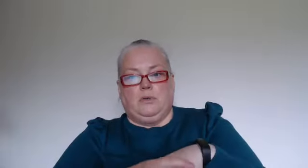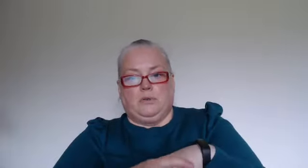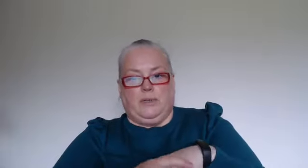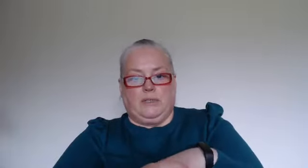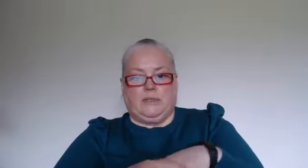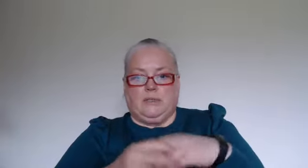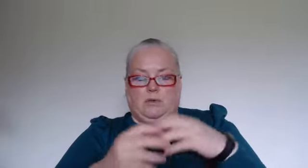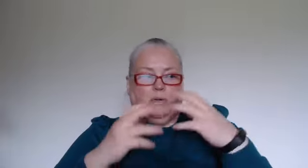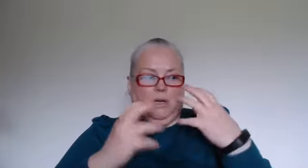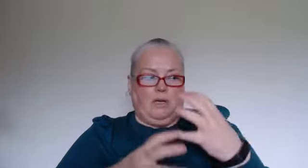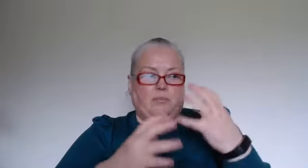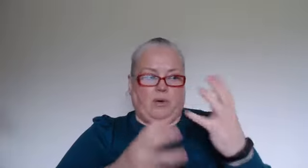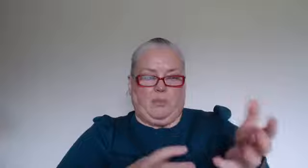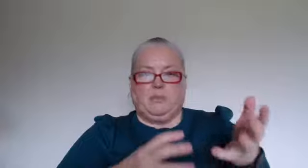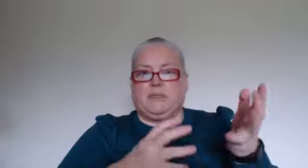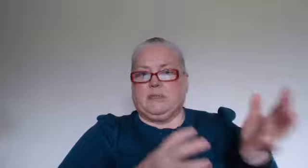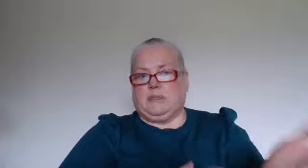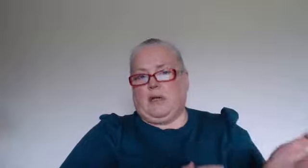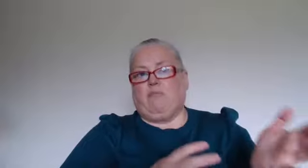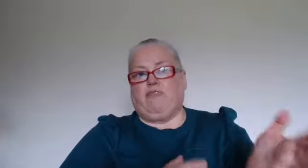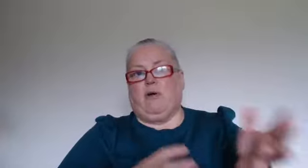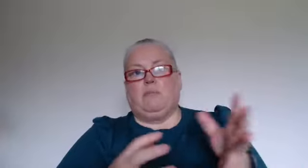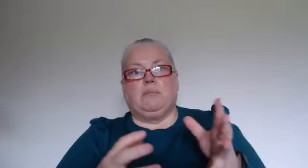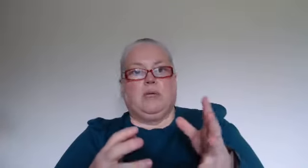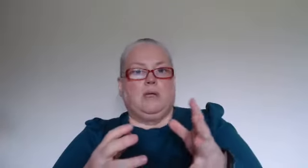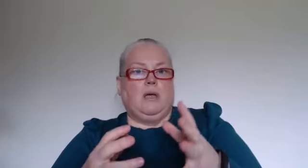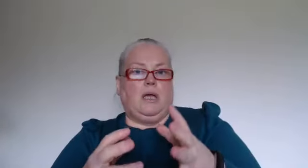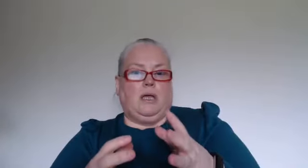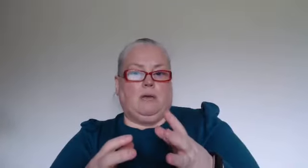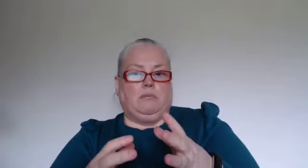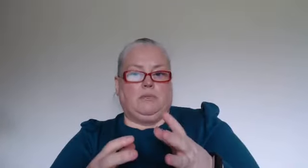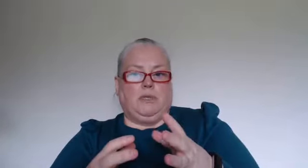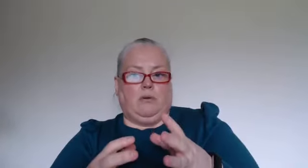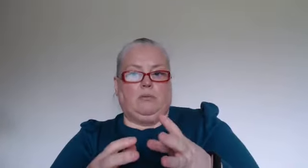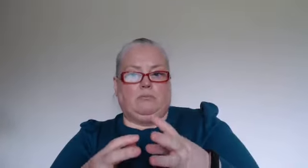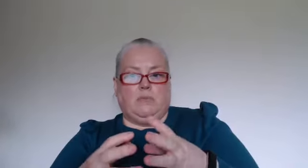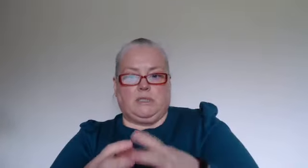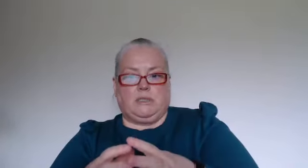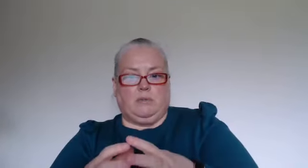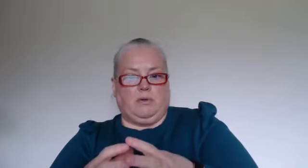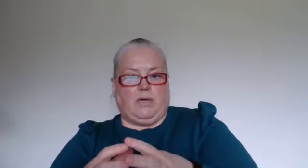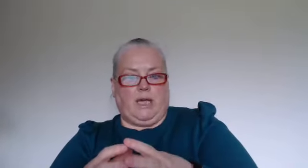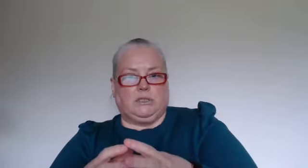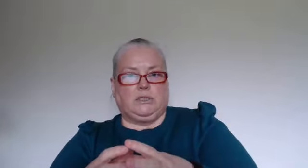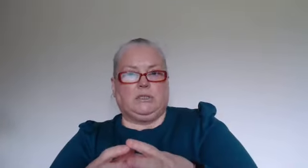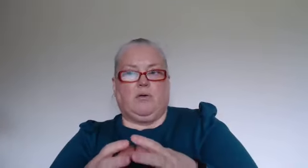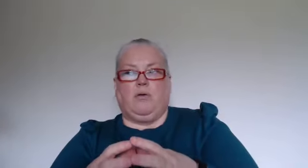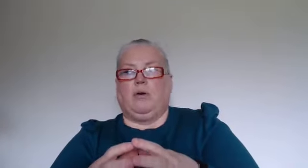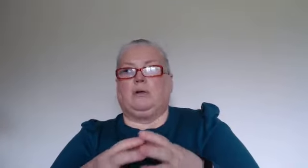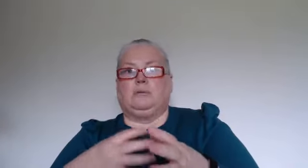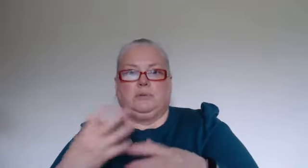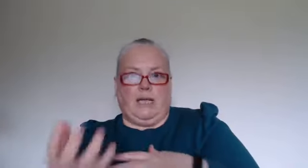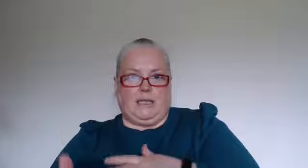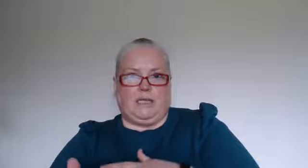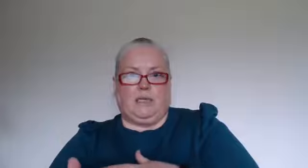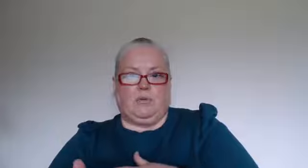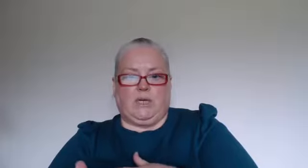Otherwise you know a lot of problems can stem from you know miscommunication or unhealthy communication